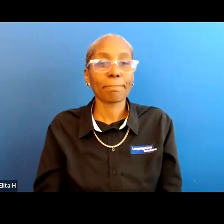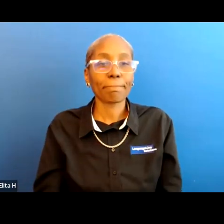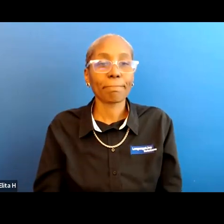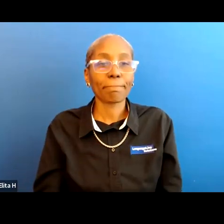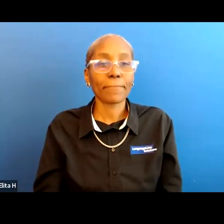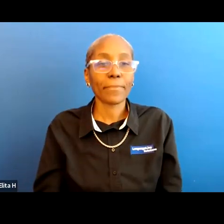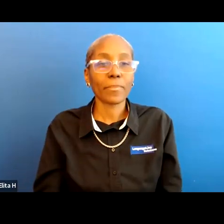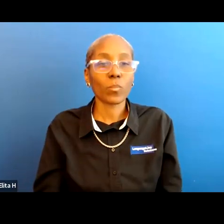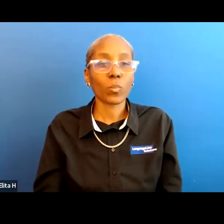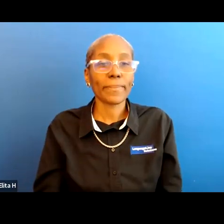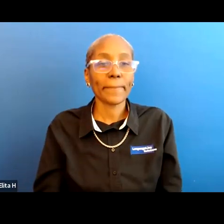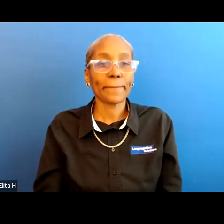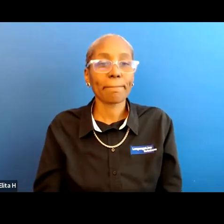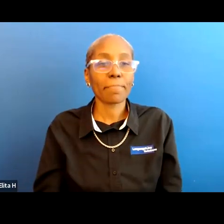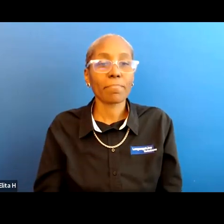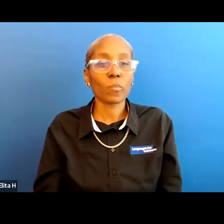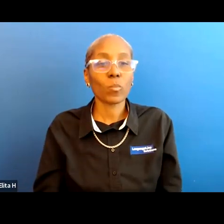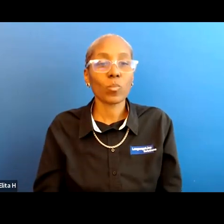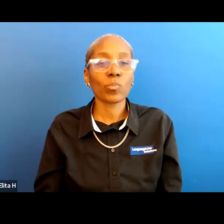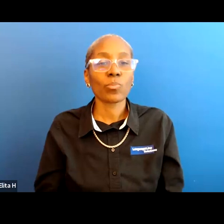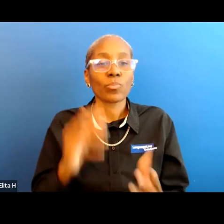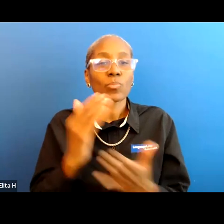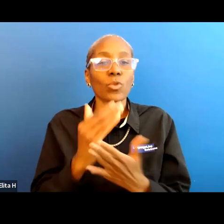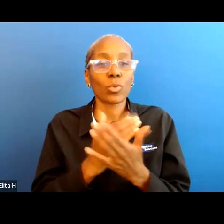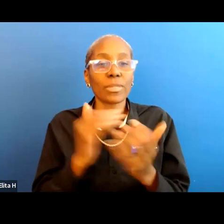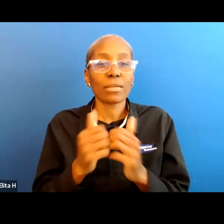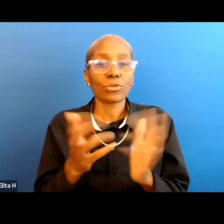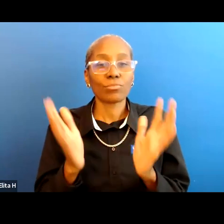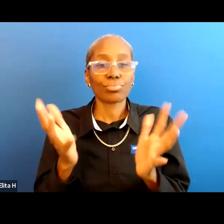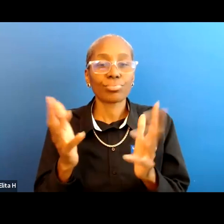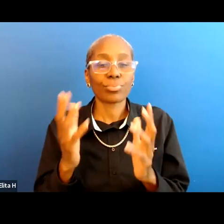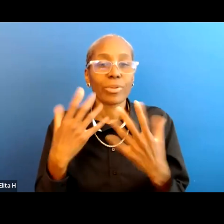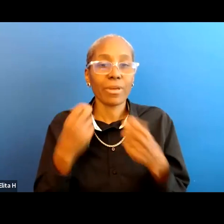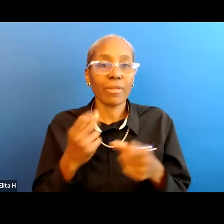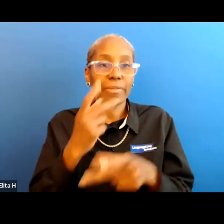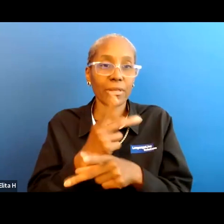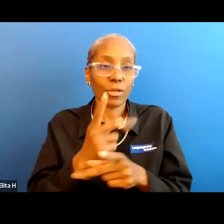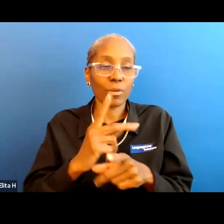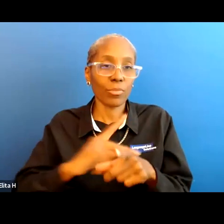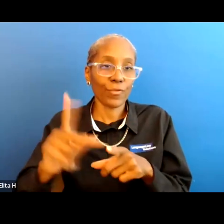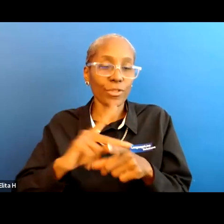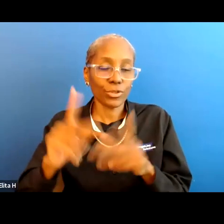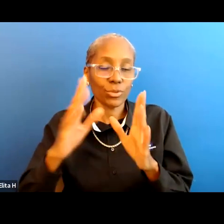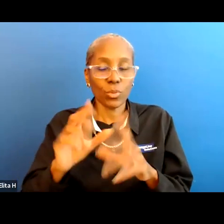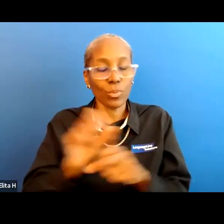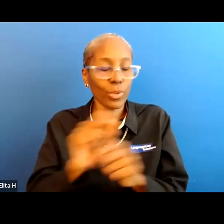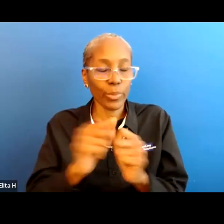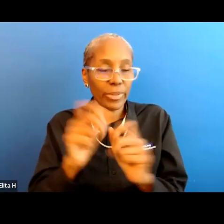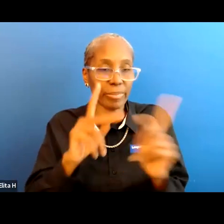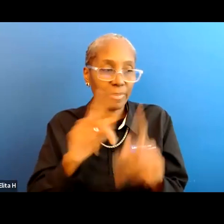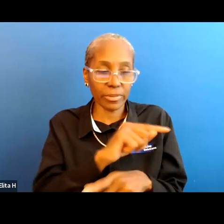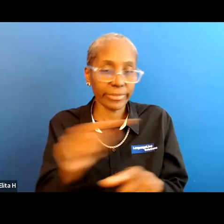the course for how to talk to health care professionals or how how to work with people